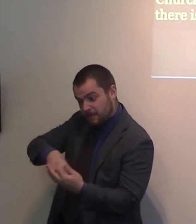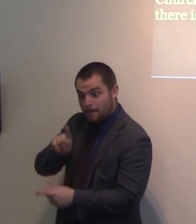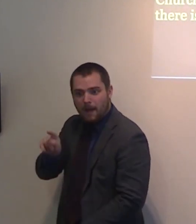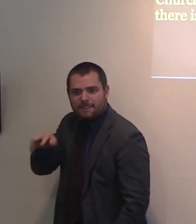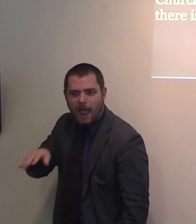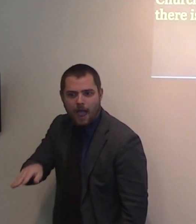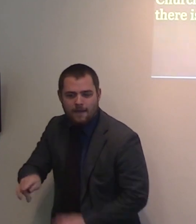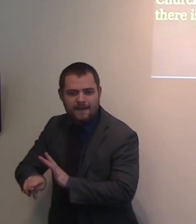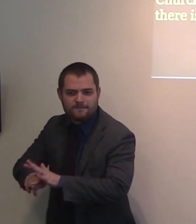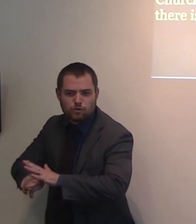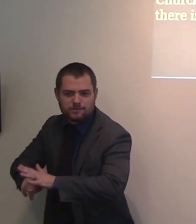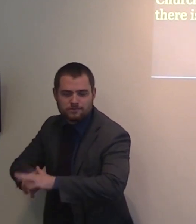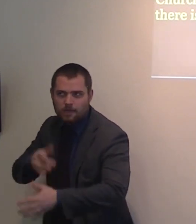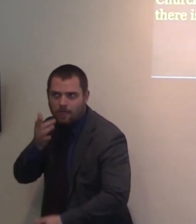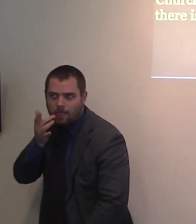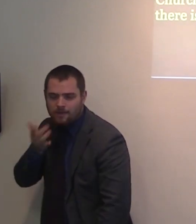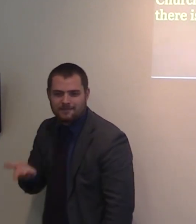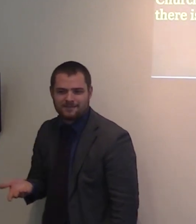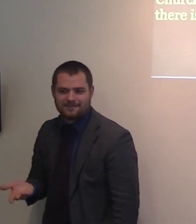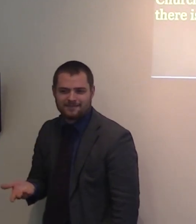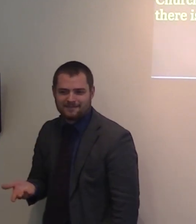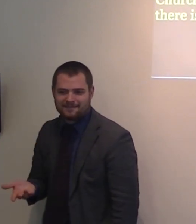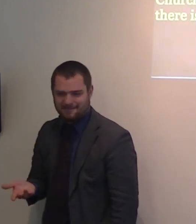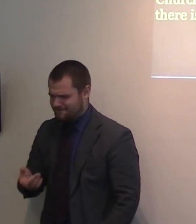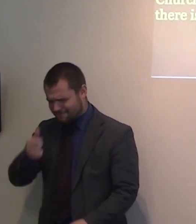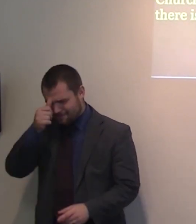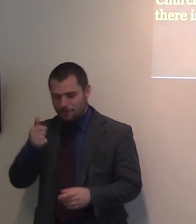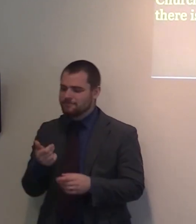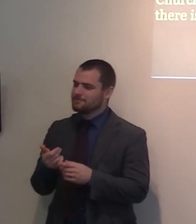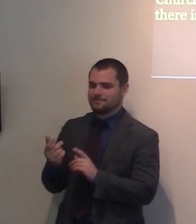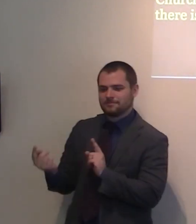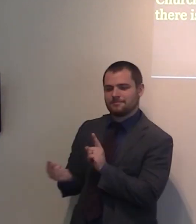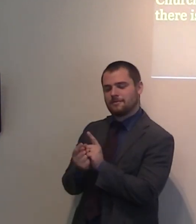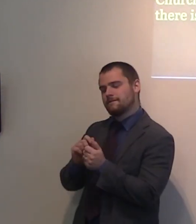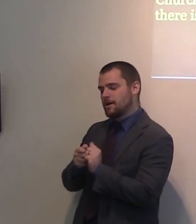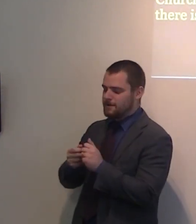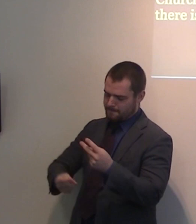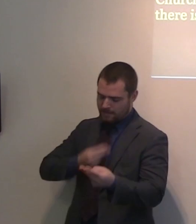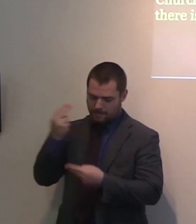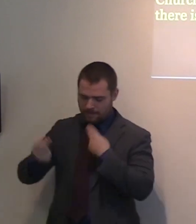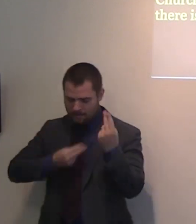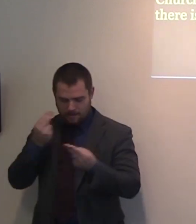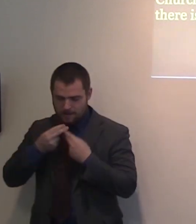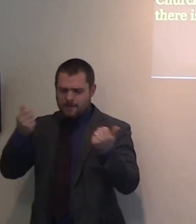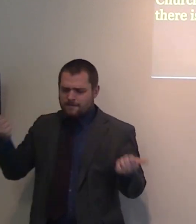And that's why I have never met somebody after eating a good meal who says, Oh, what a good salt he had.